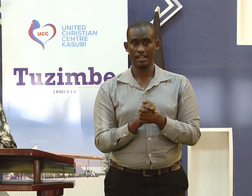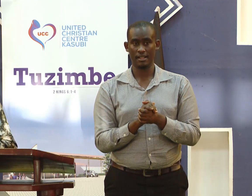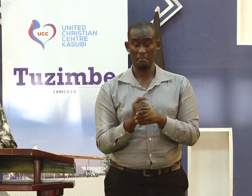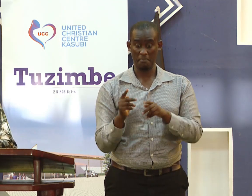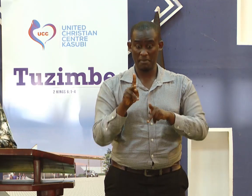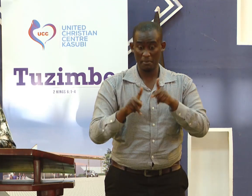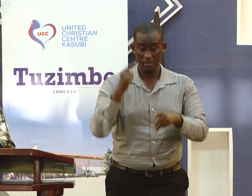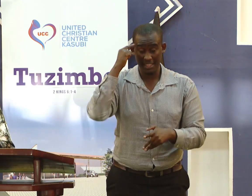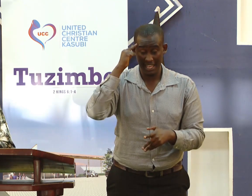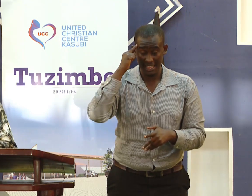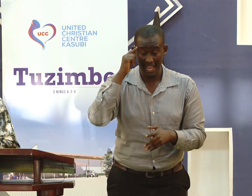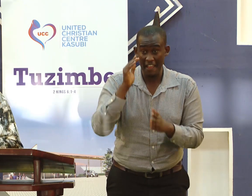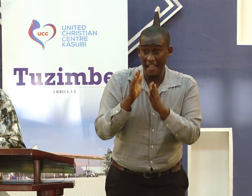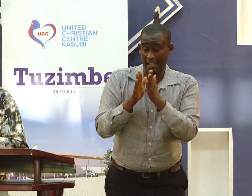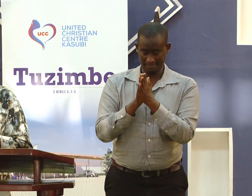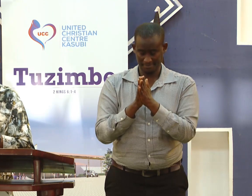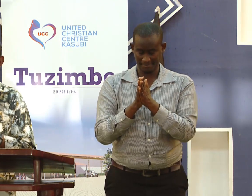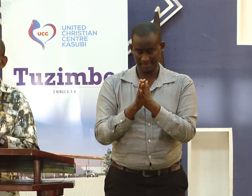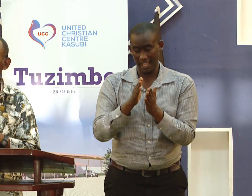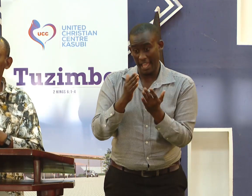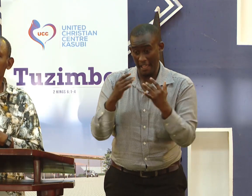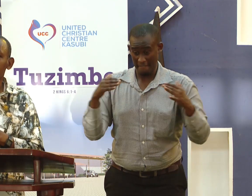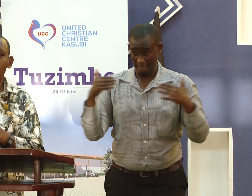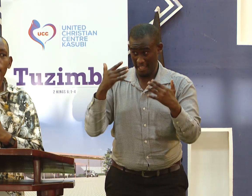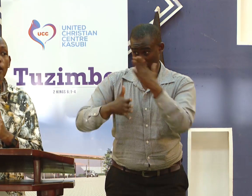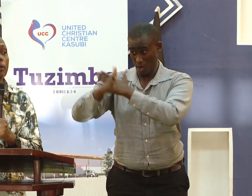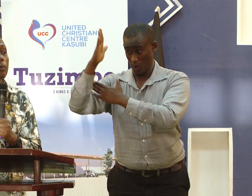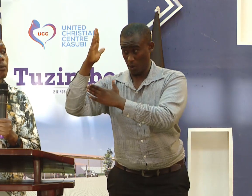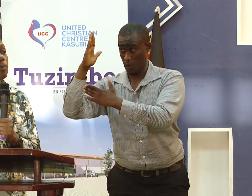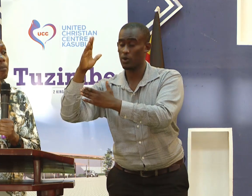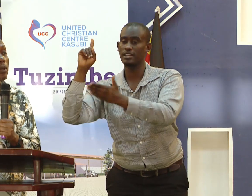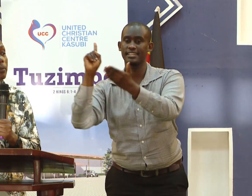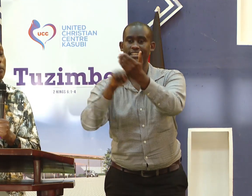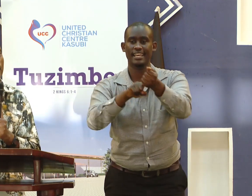And they think that godliness is a means to financial gain.